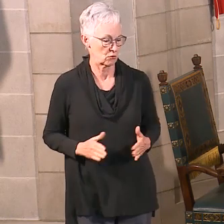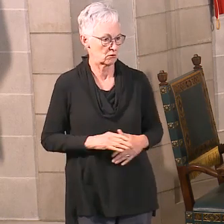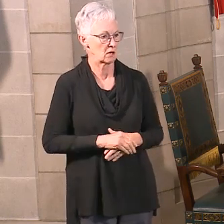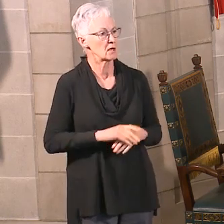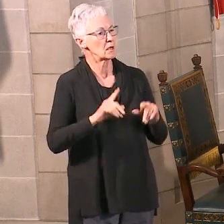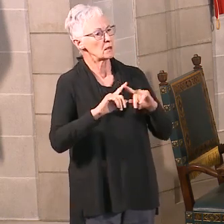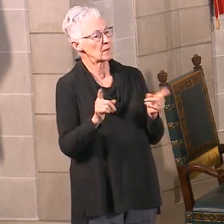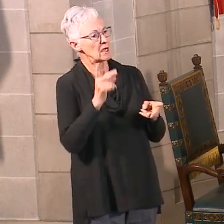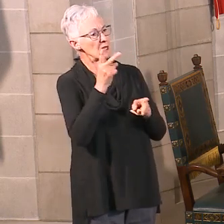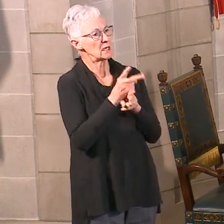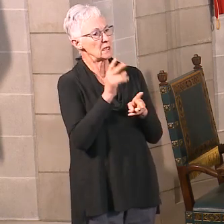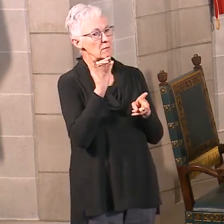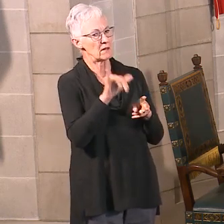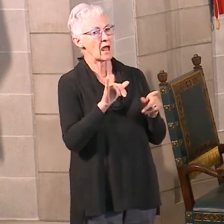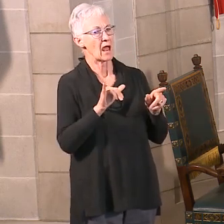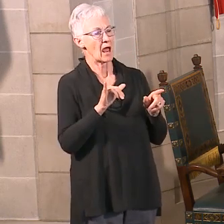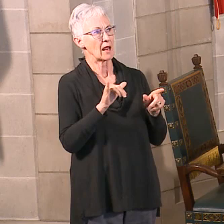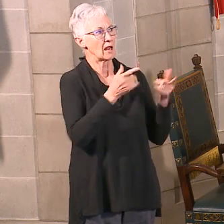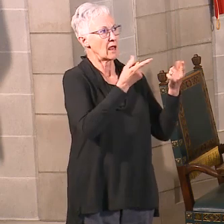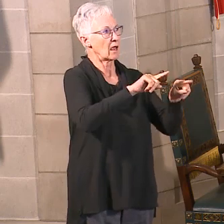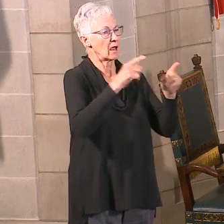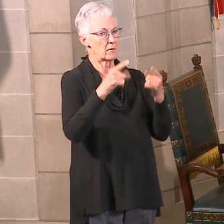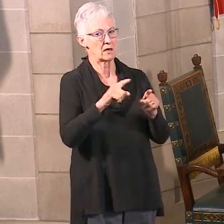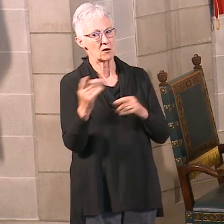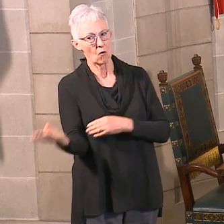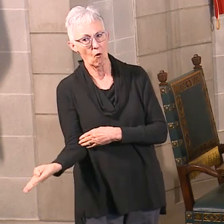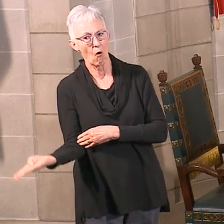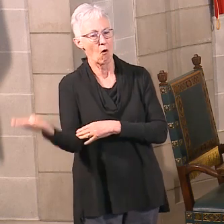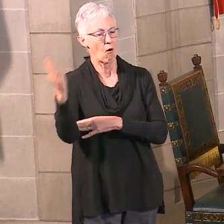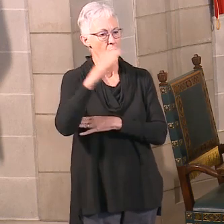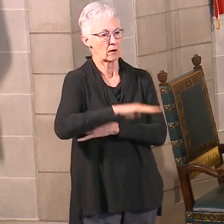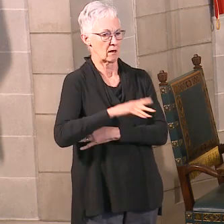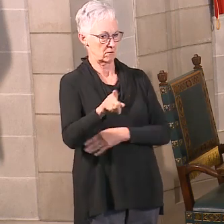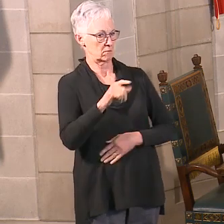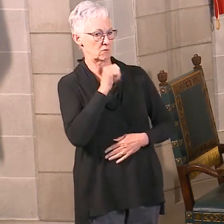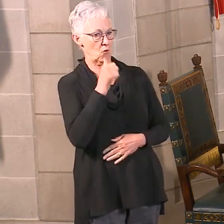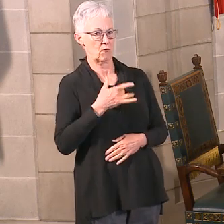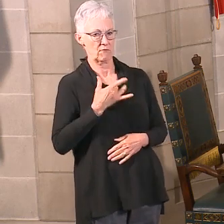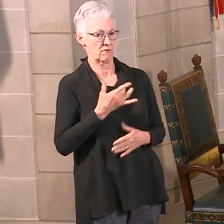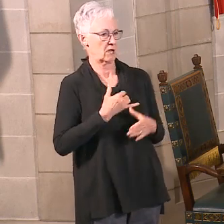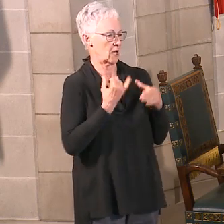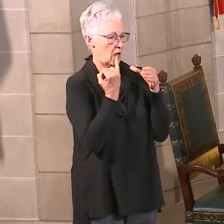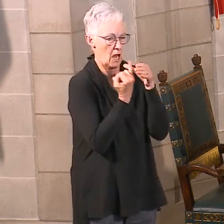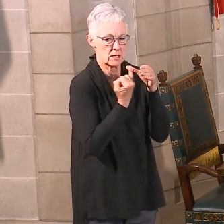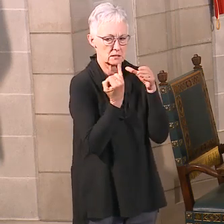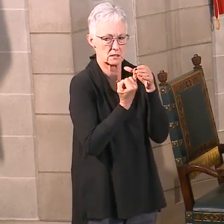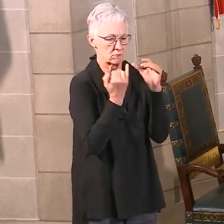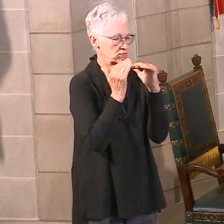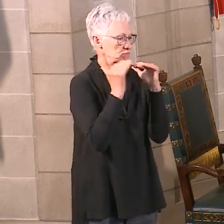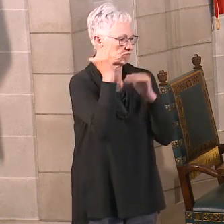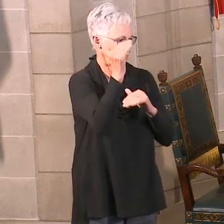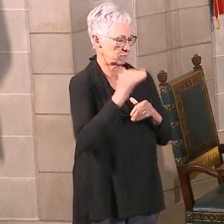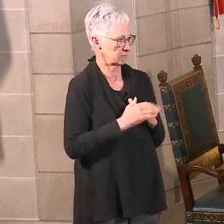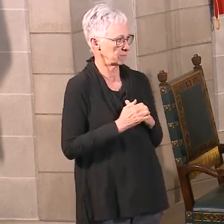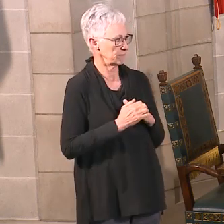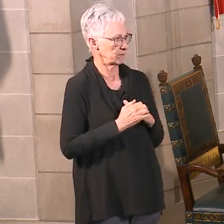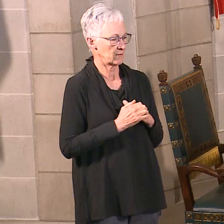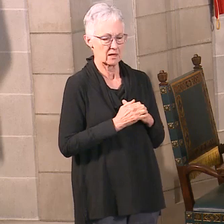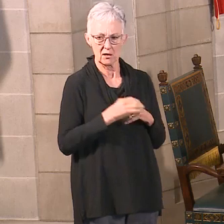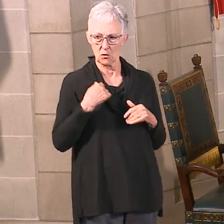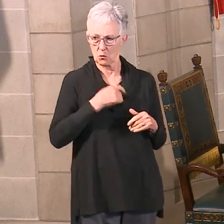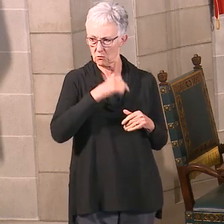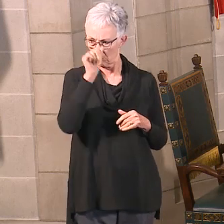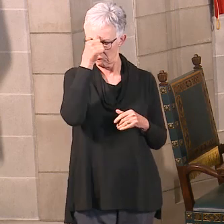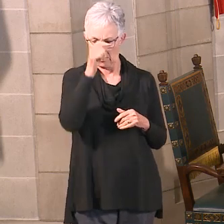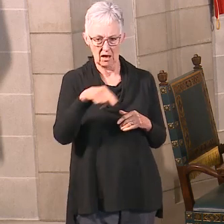day. That will really decrease that isolation. So I know people have been reminded to eat healthy, to sleep. The governor has